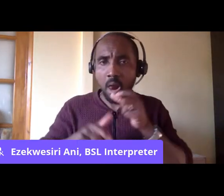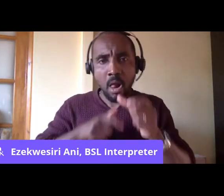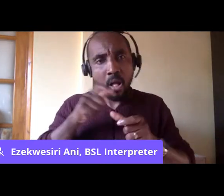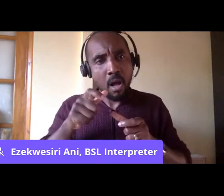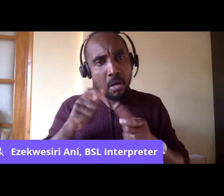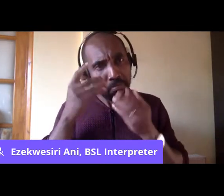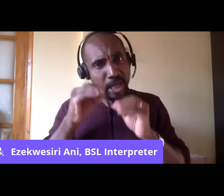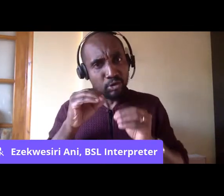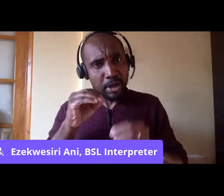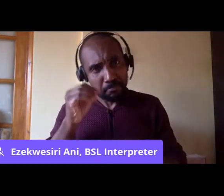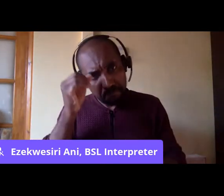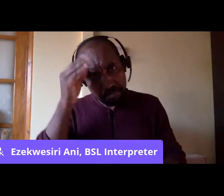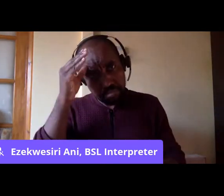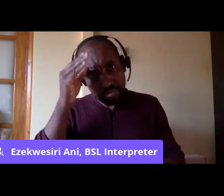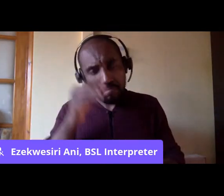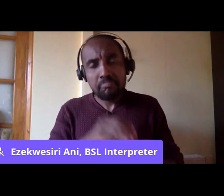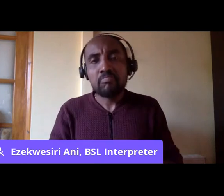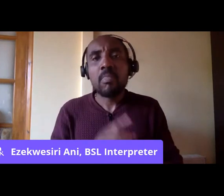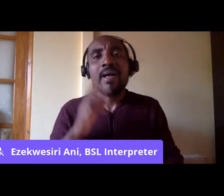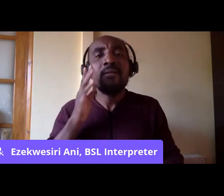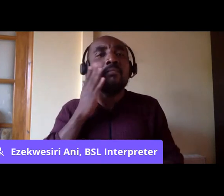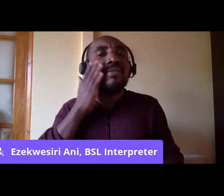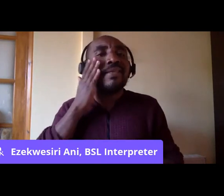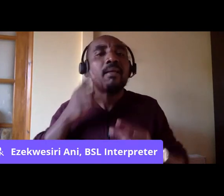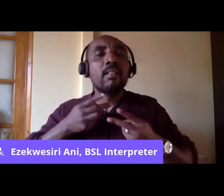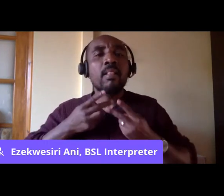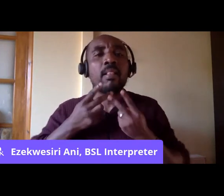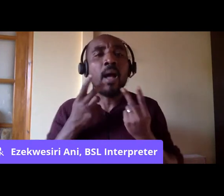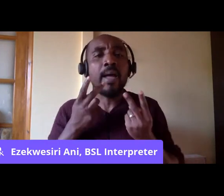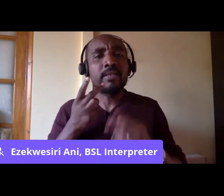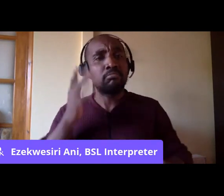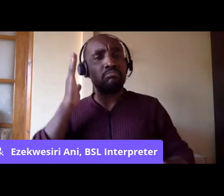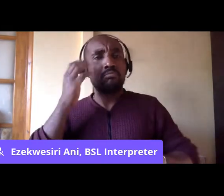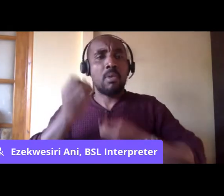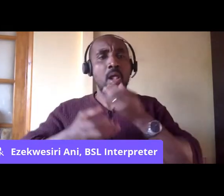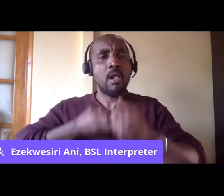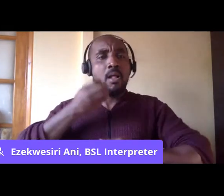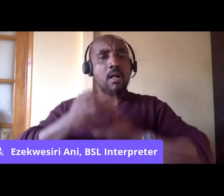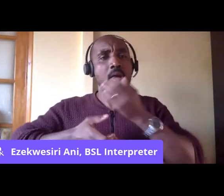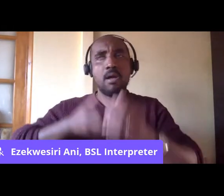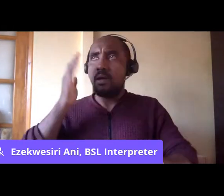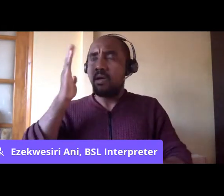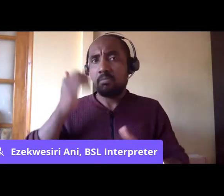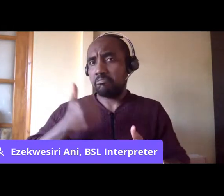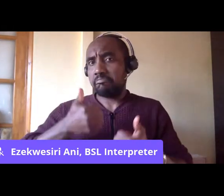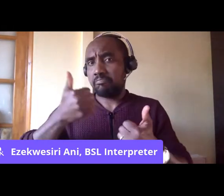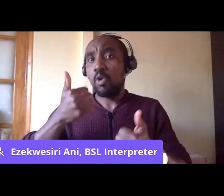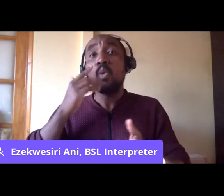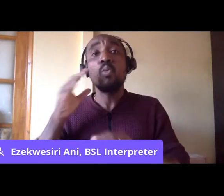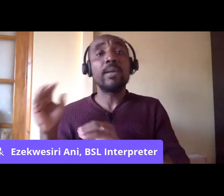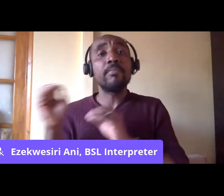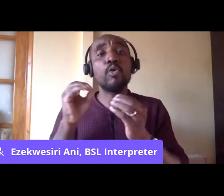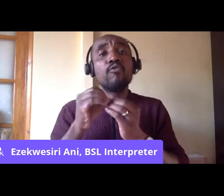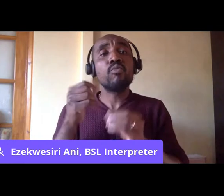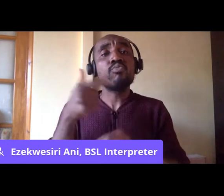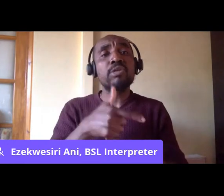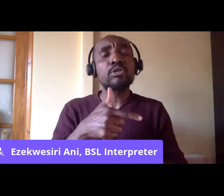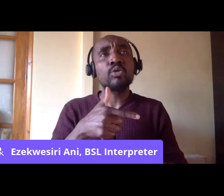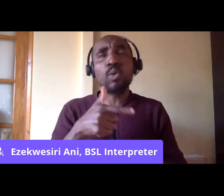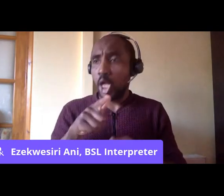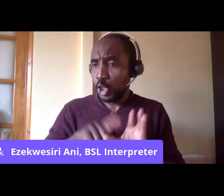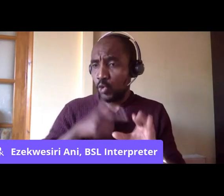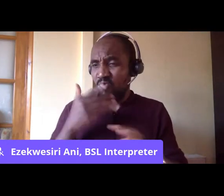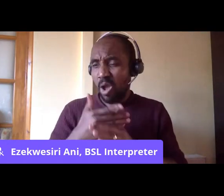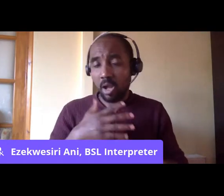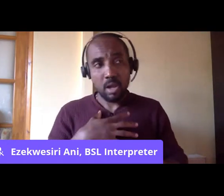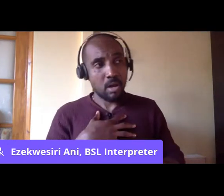light-skinned and he was a great spokesman. And when he first came to Bristol, he was appalled as a youth worker, he was